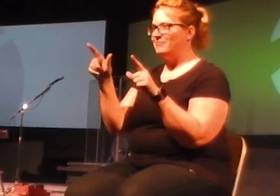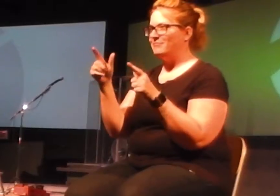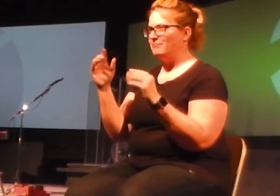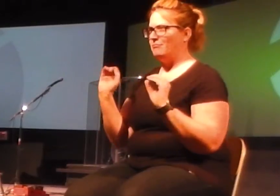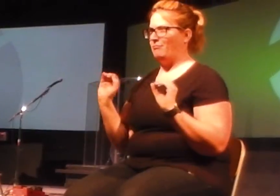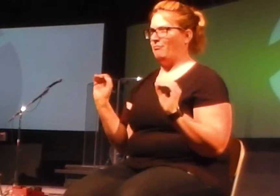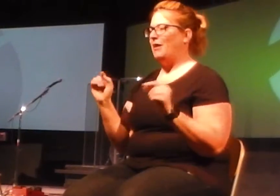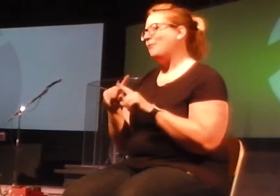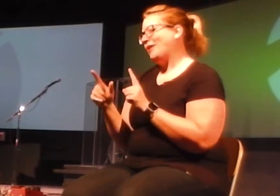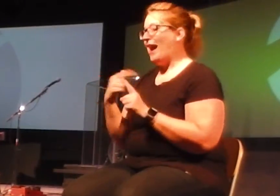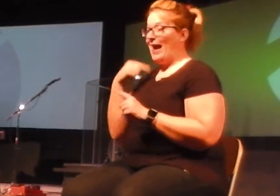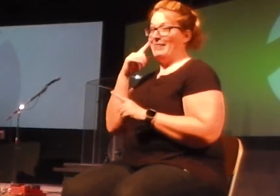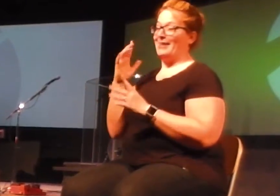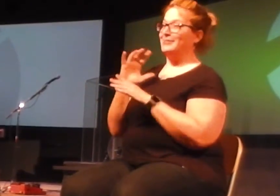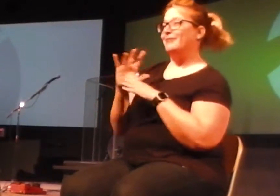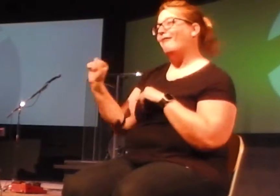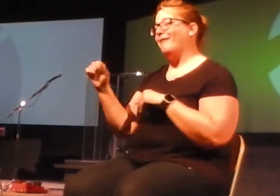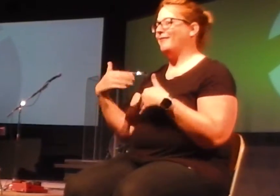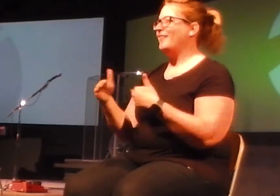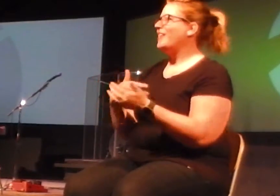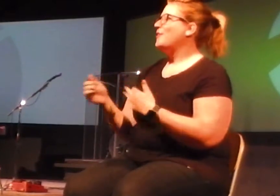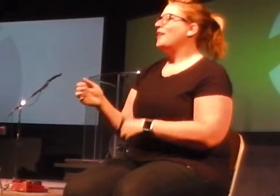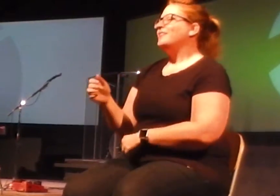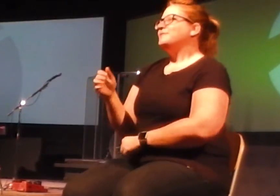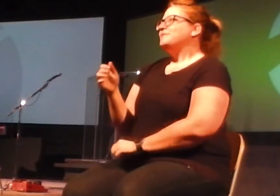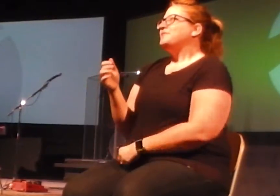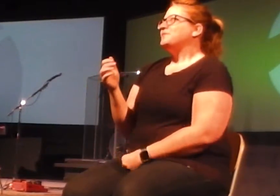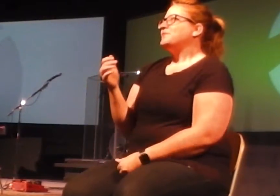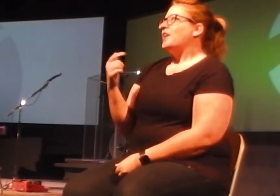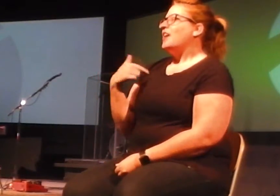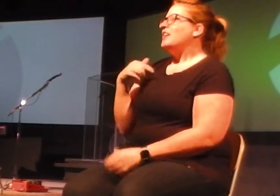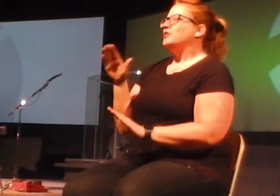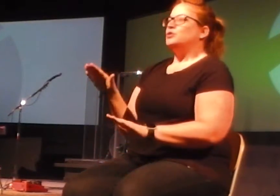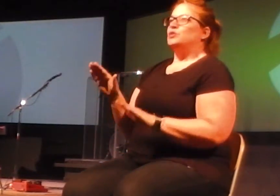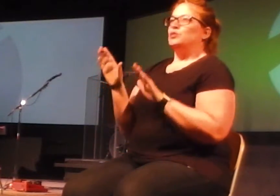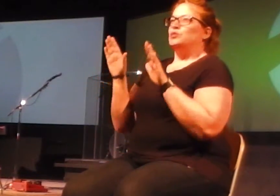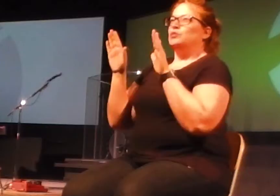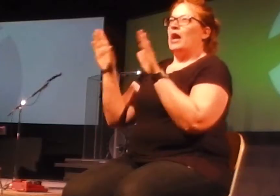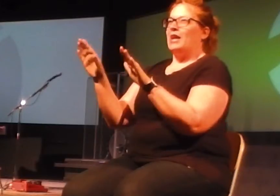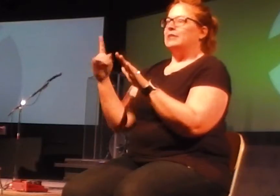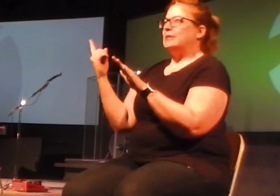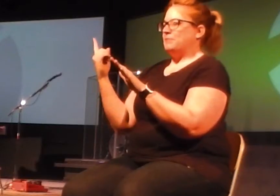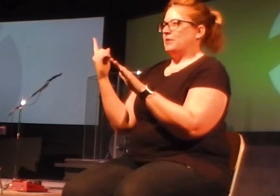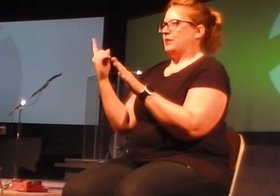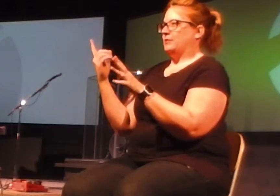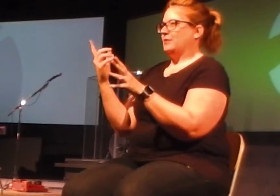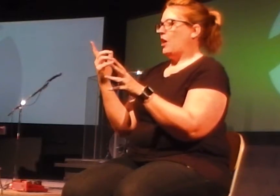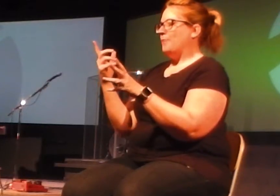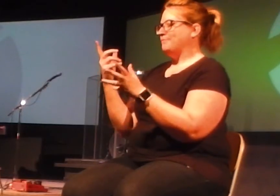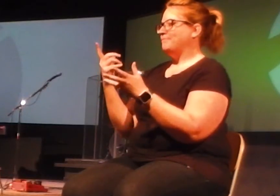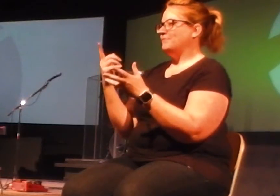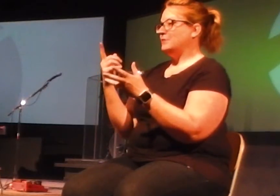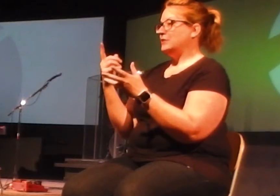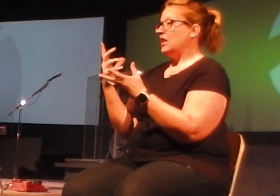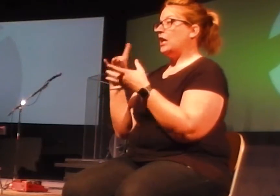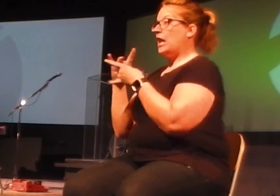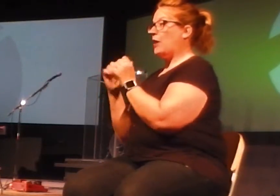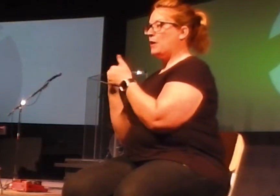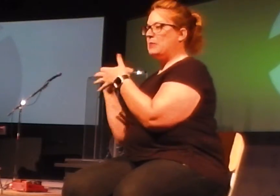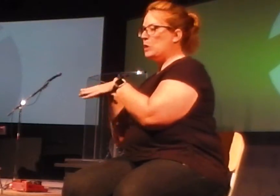it's great to have you with us, and I want to let you know about something that's actually not connected to the Berger, but it affects it, that we've been talking about at